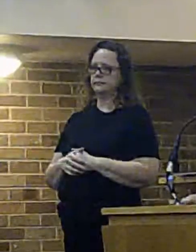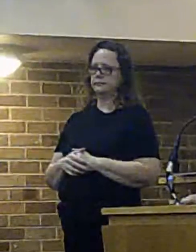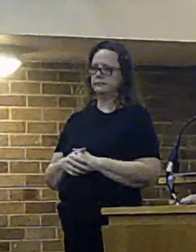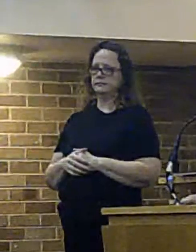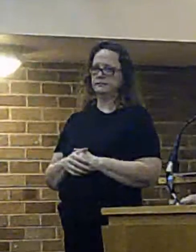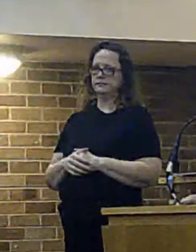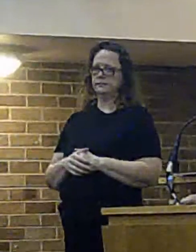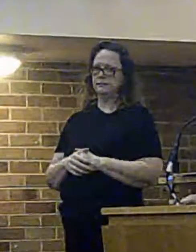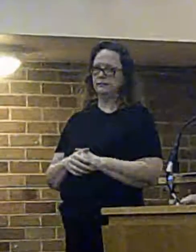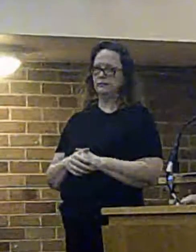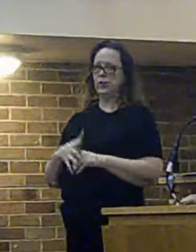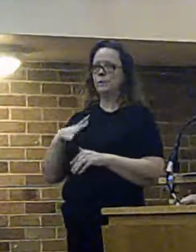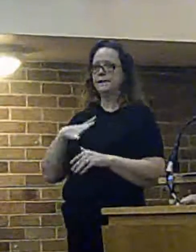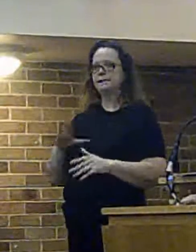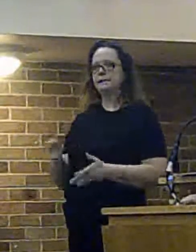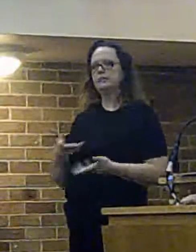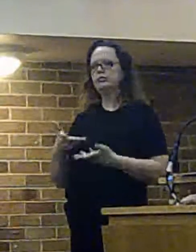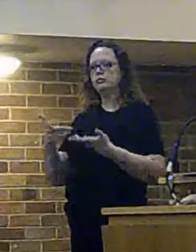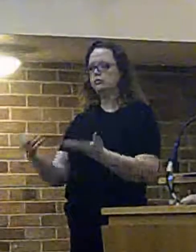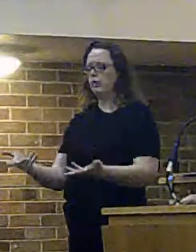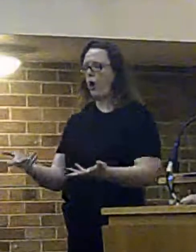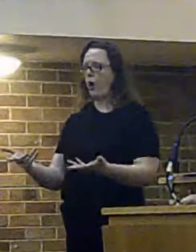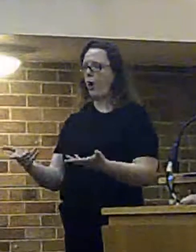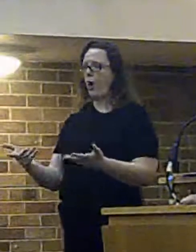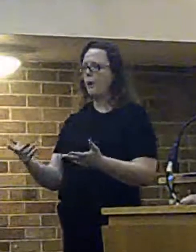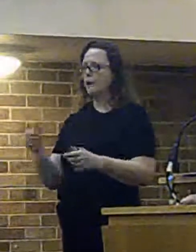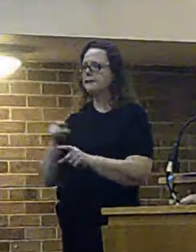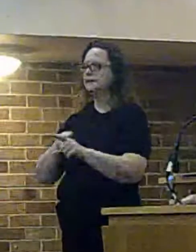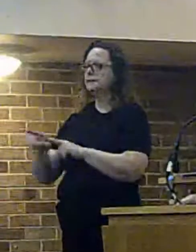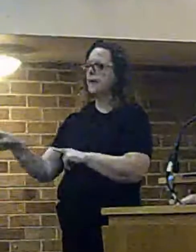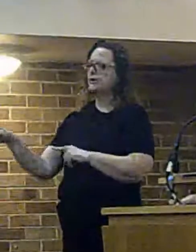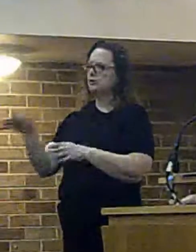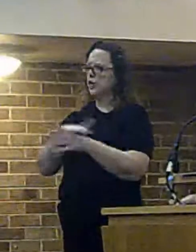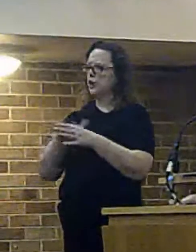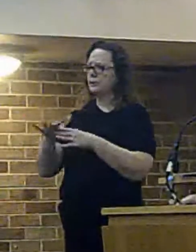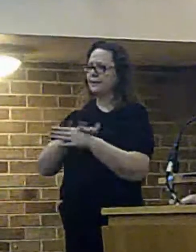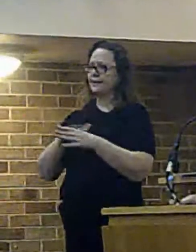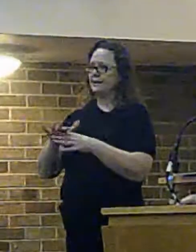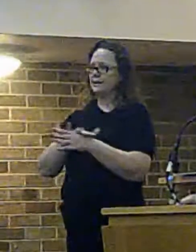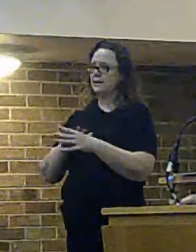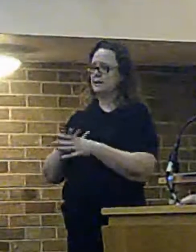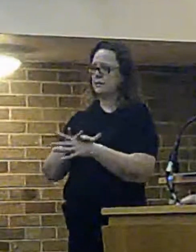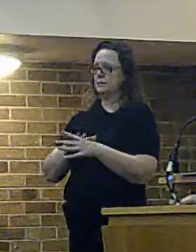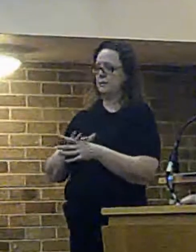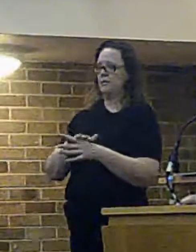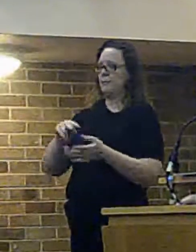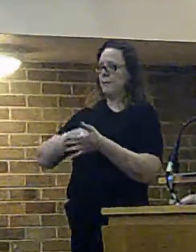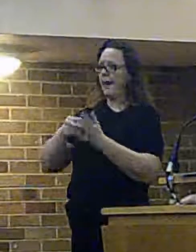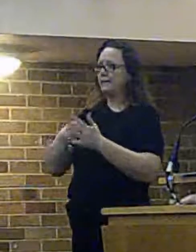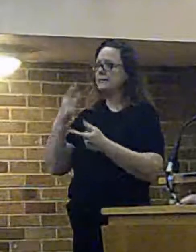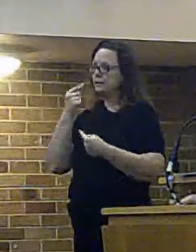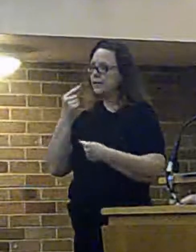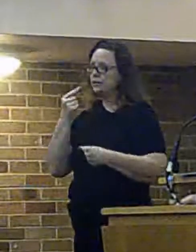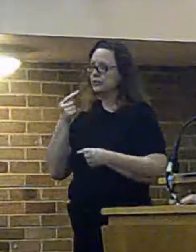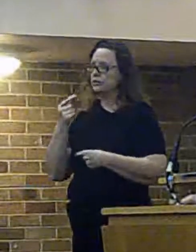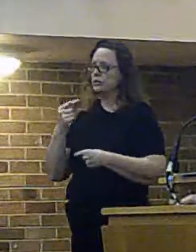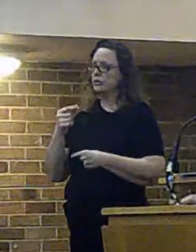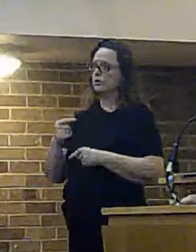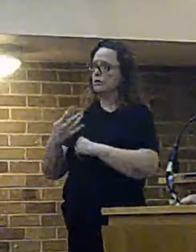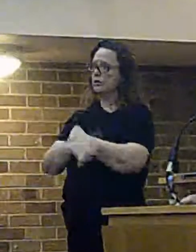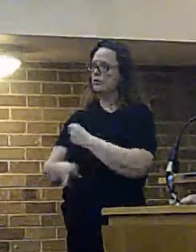we would need to demonstrate special circumstances to achieve planning permission to any other site